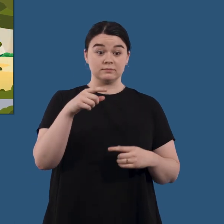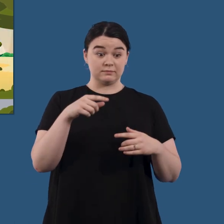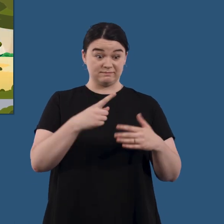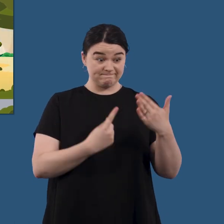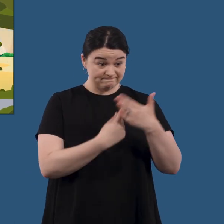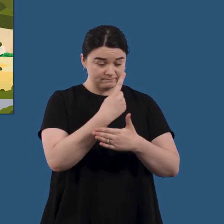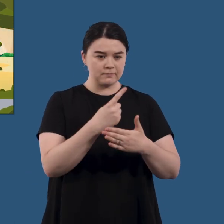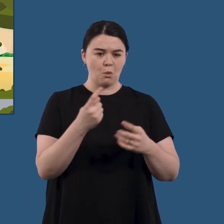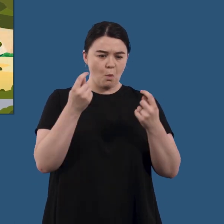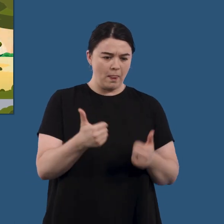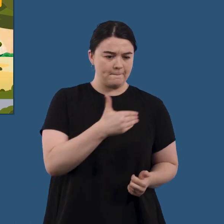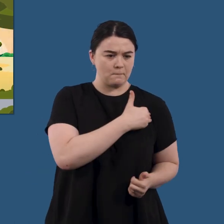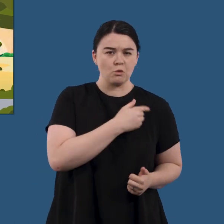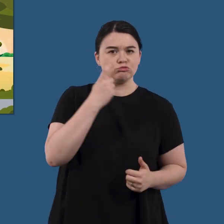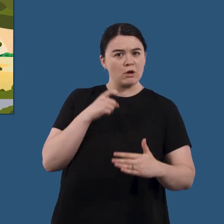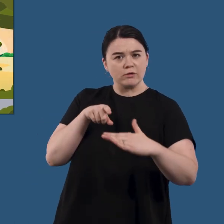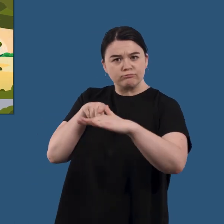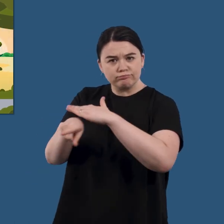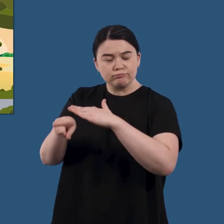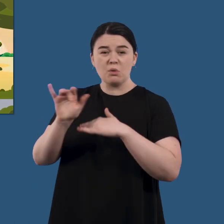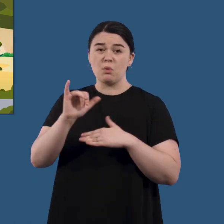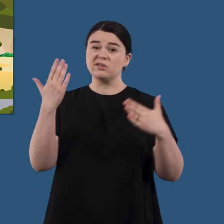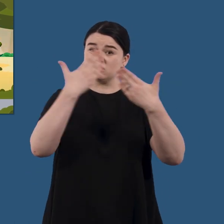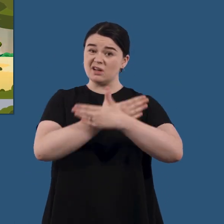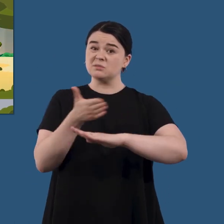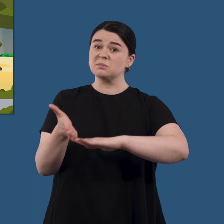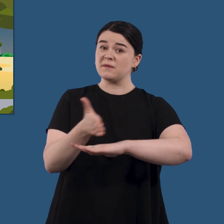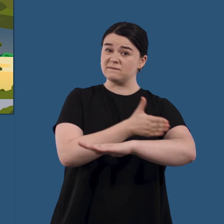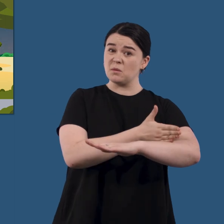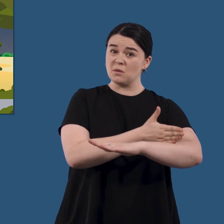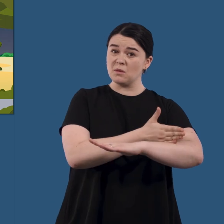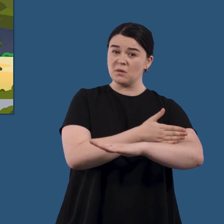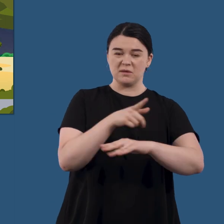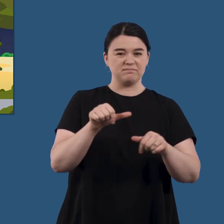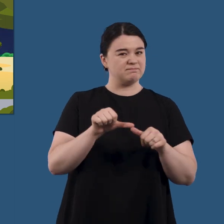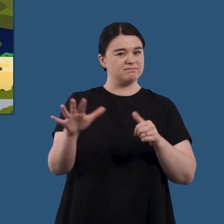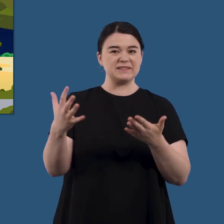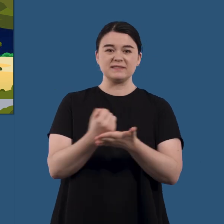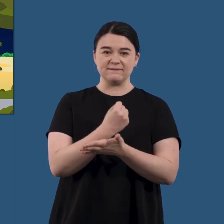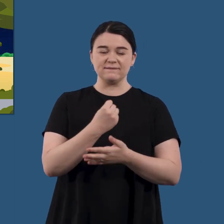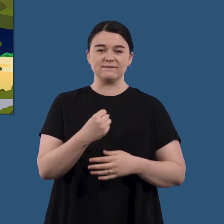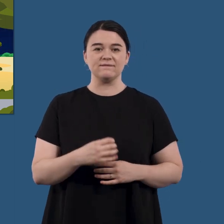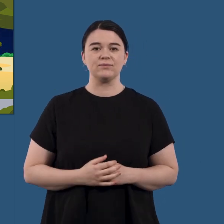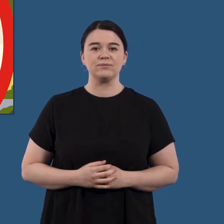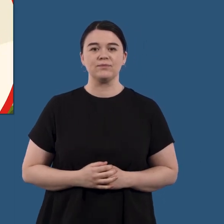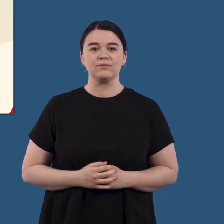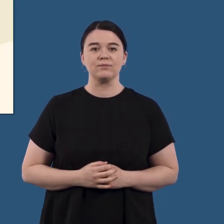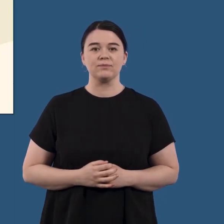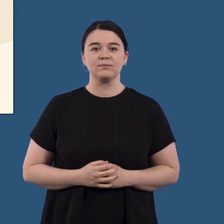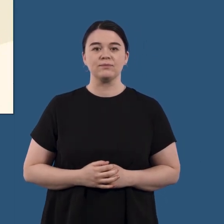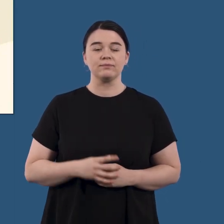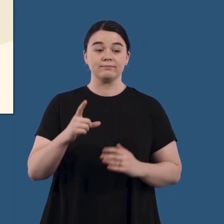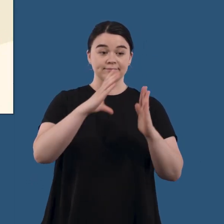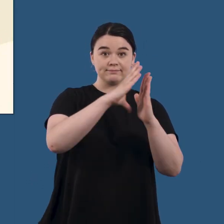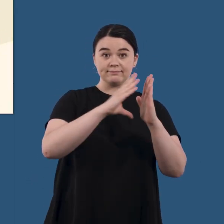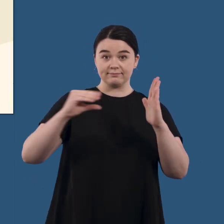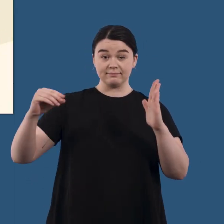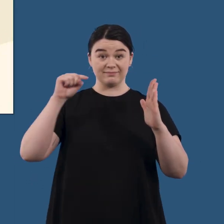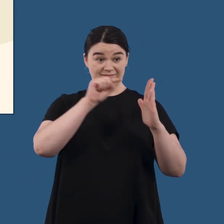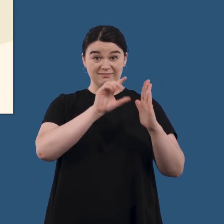going to a safer location early in the morning or the night before. Know your fire weather district if